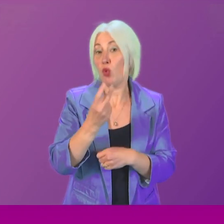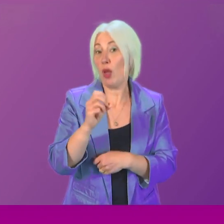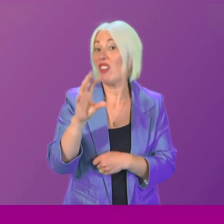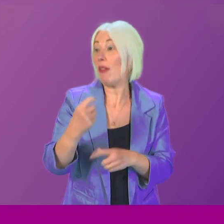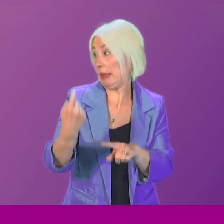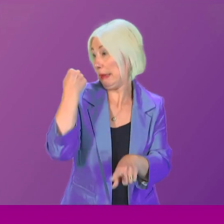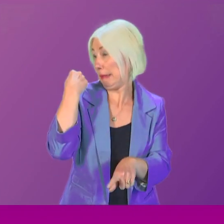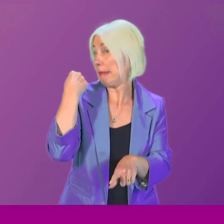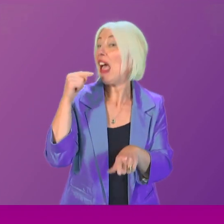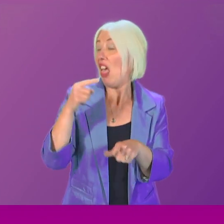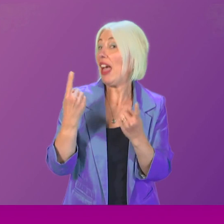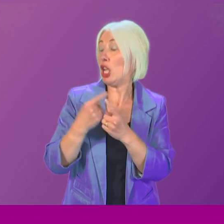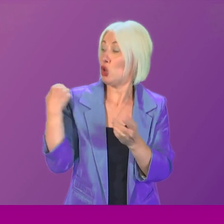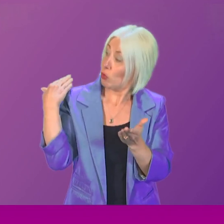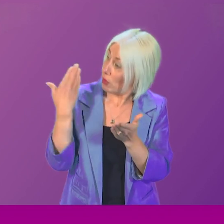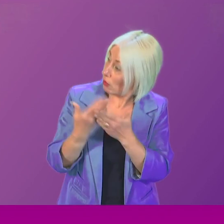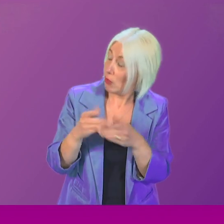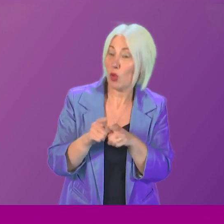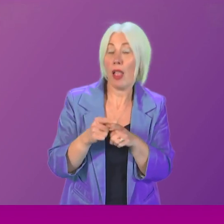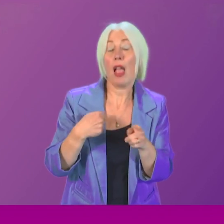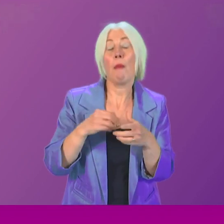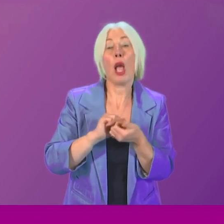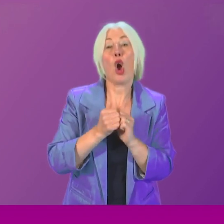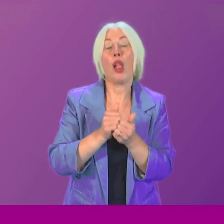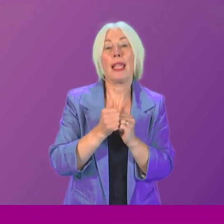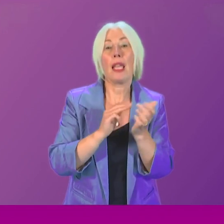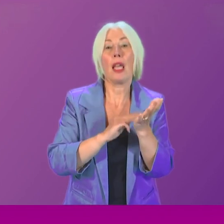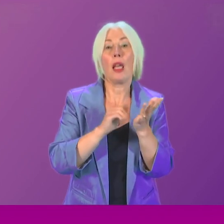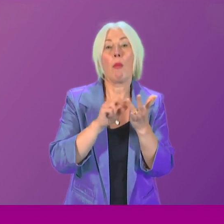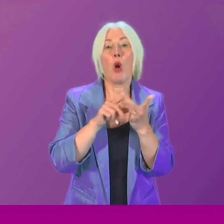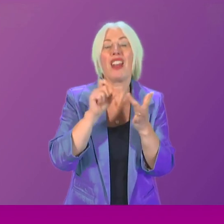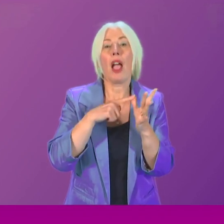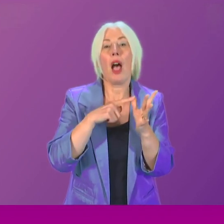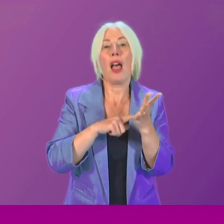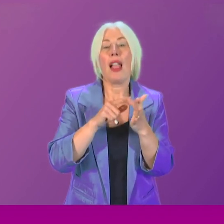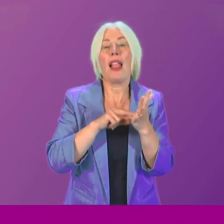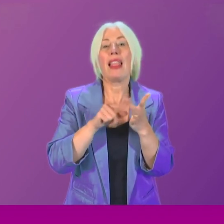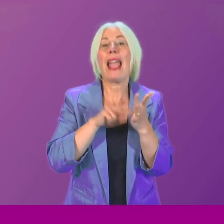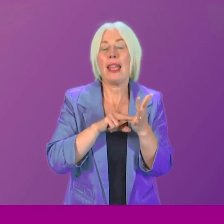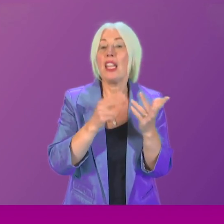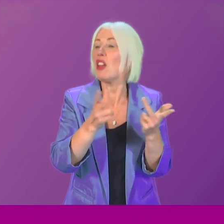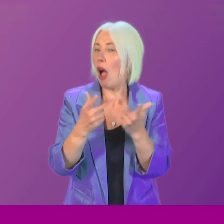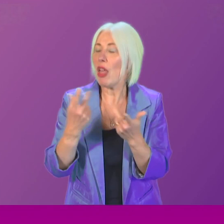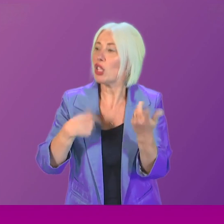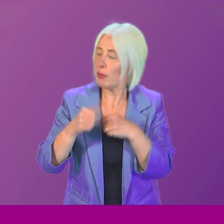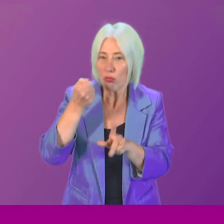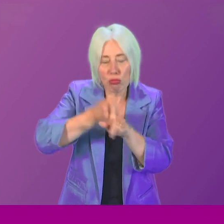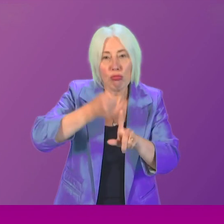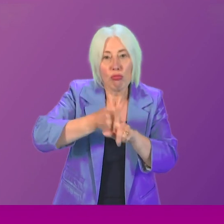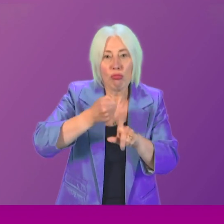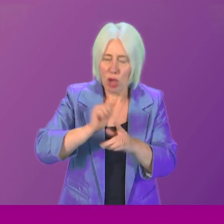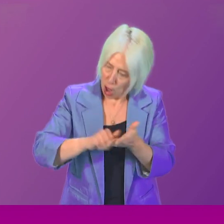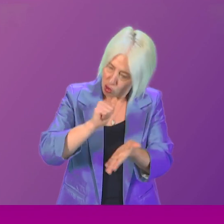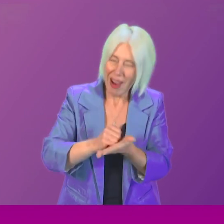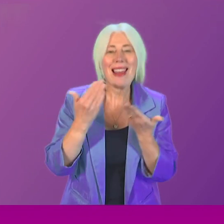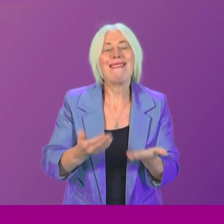the issue has been taken up since by my colleague Monica Lennon and indeed others. It is right and beyond time that there is a formal apology